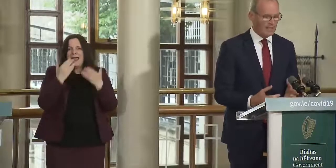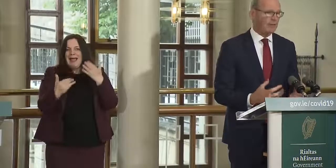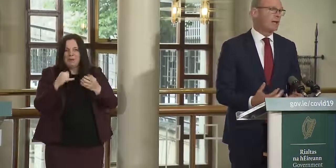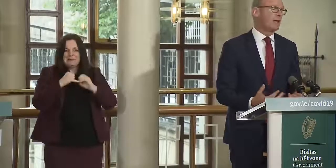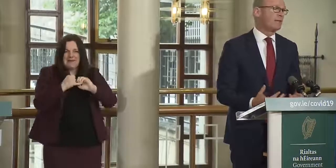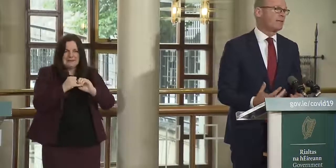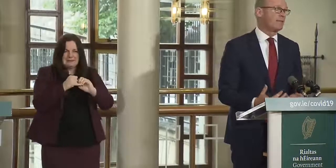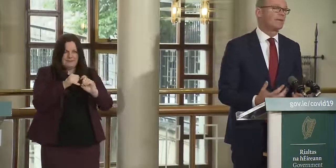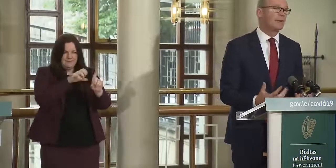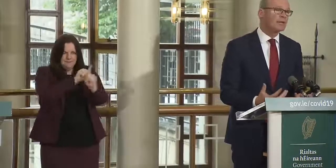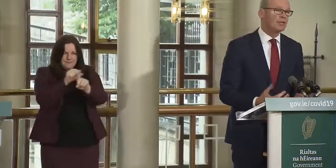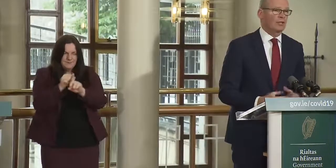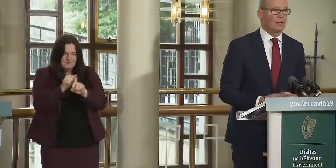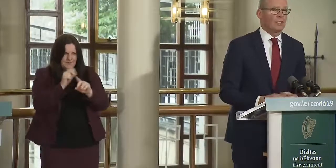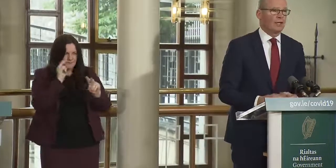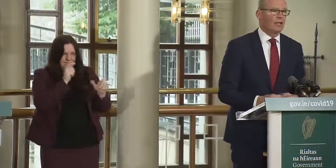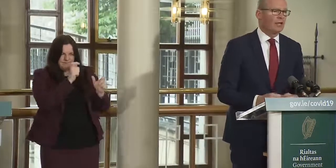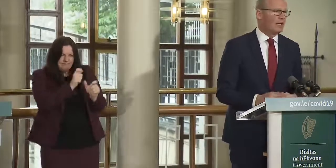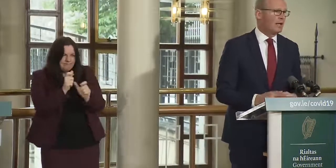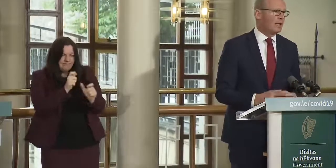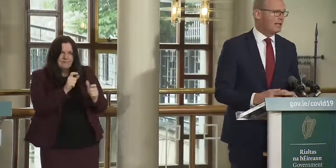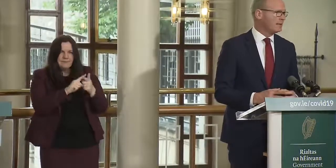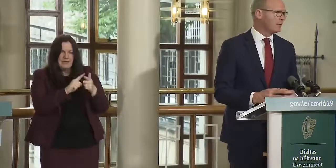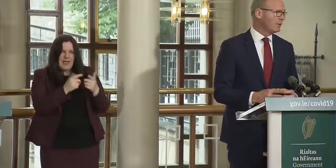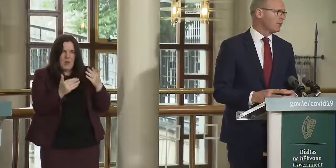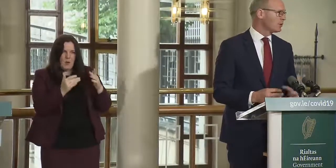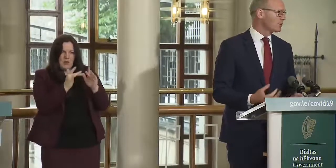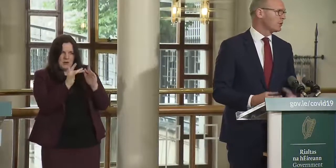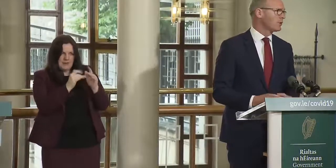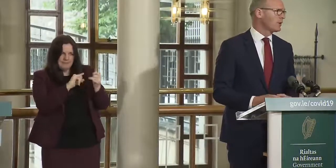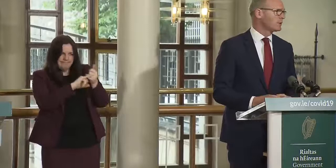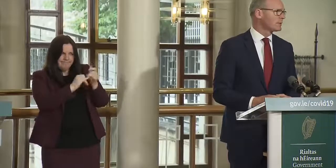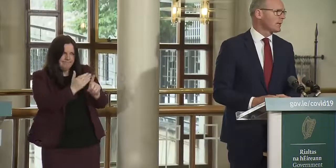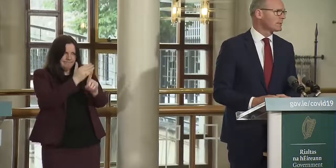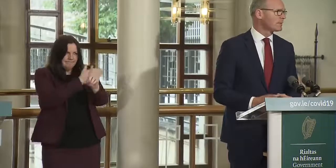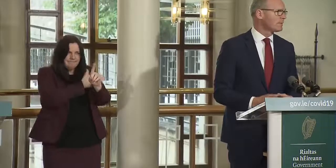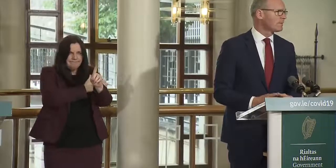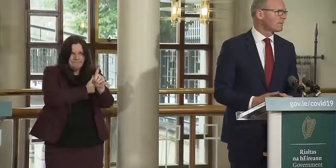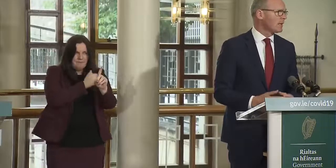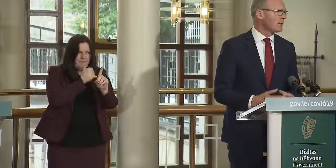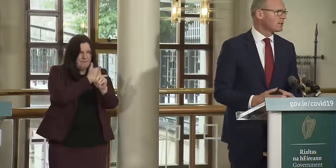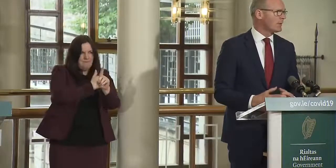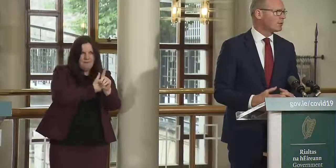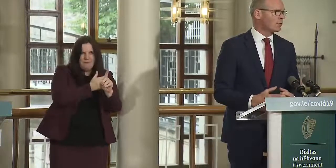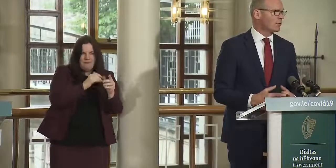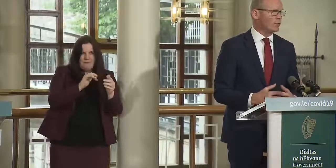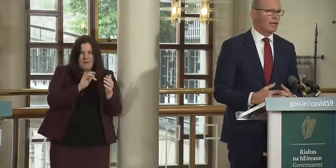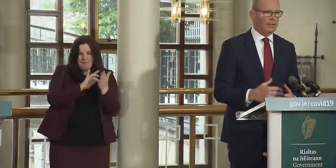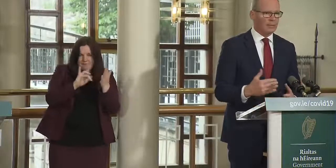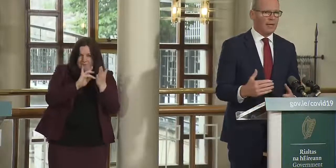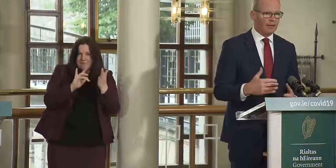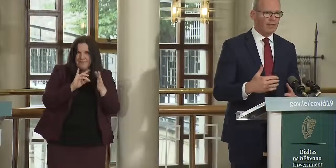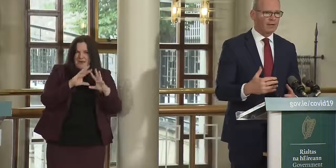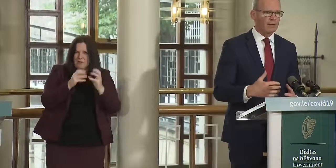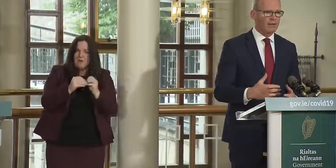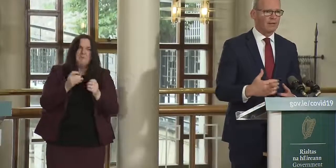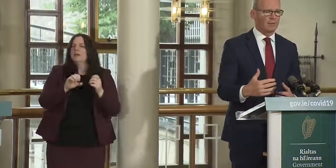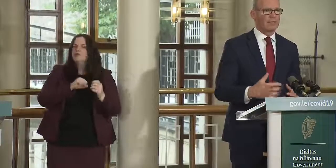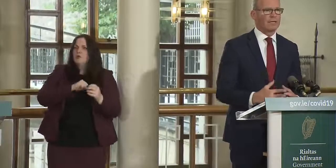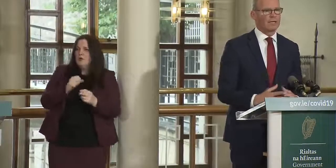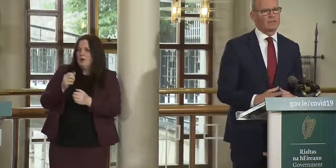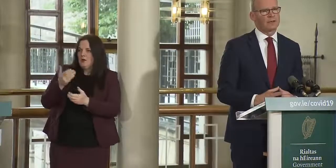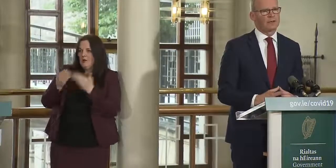tracing and the reliability of information uh in in the countries that we're trying to assess to make sure that we are comparing